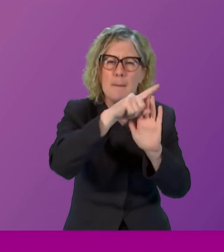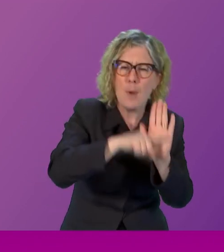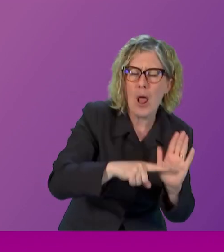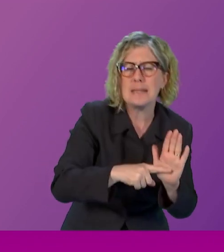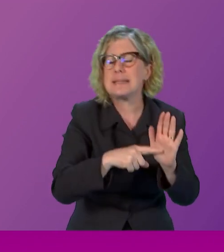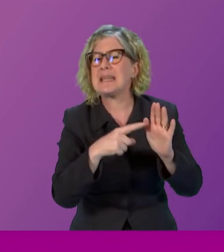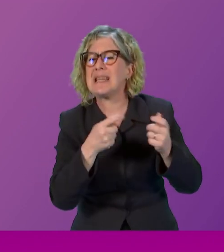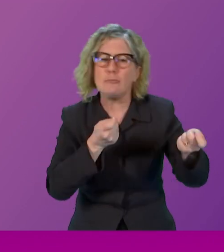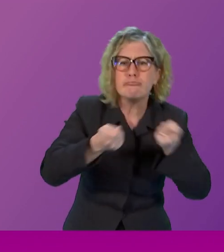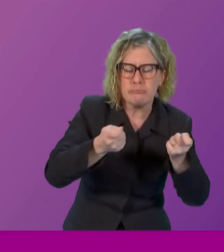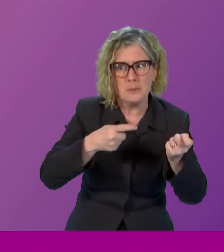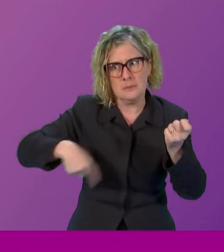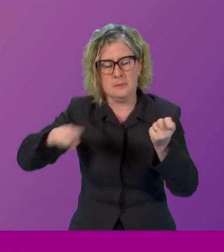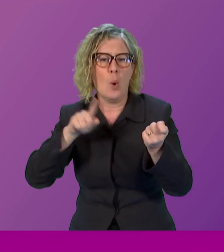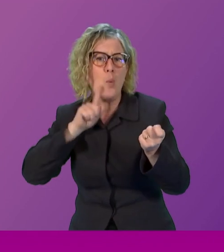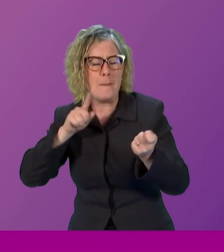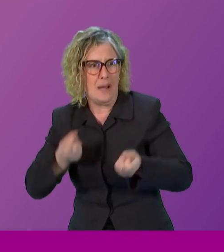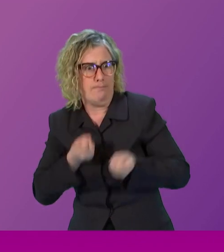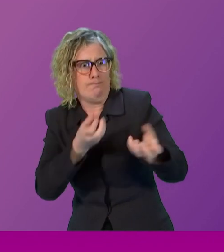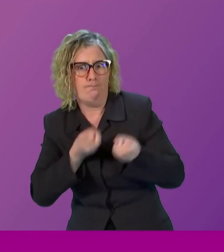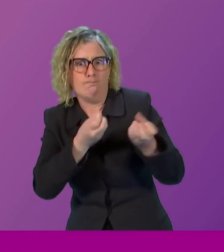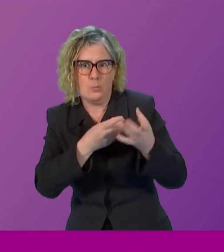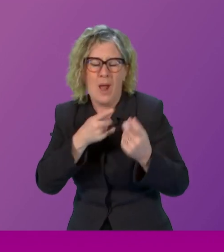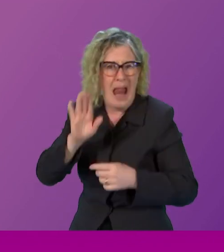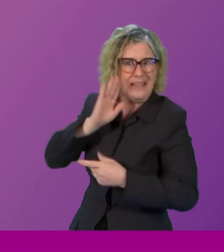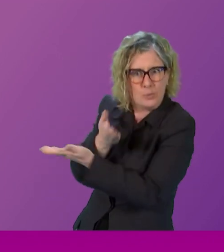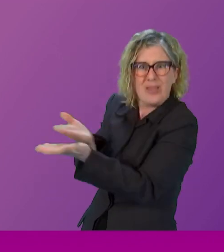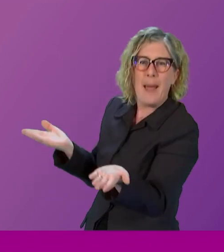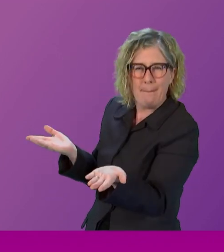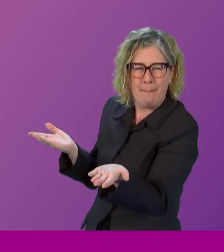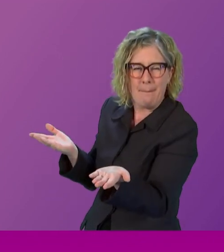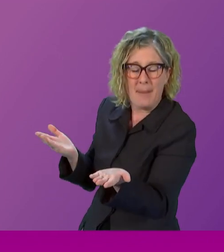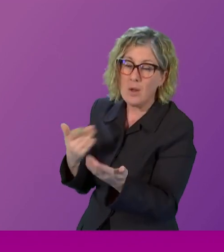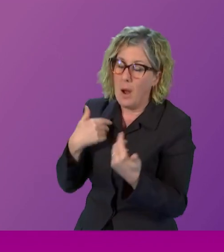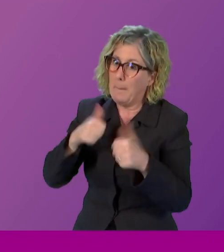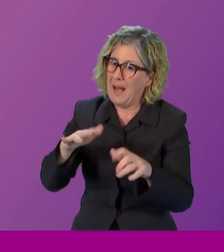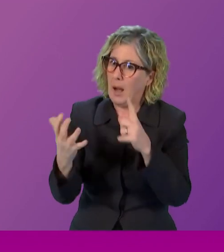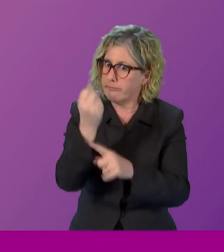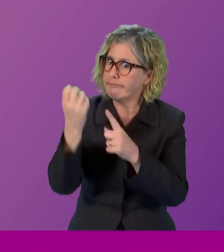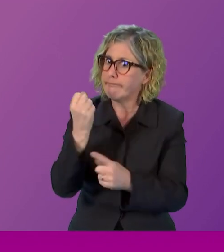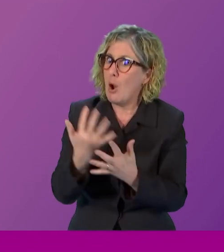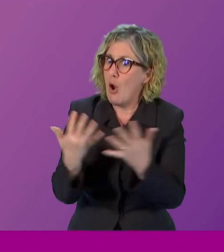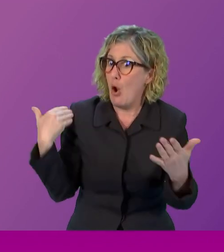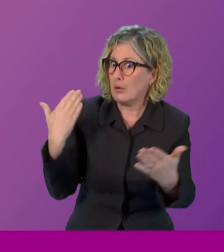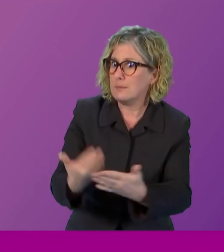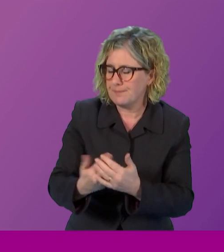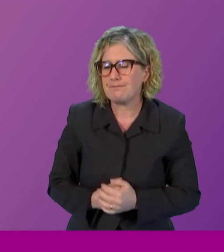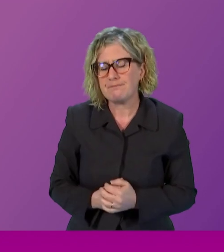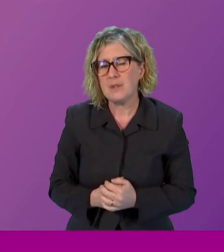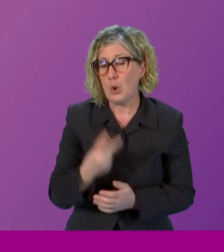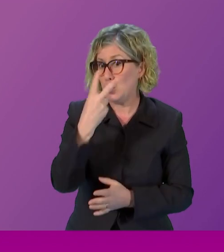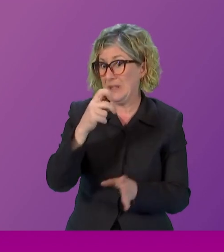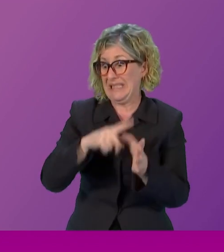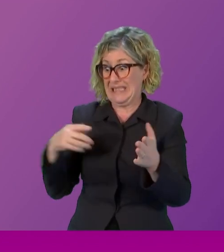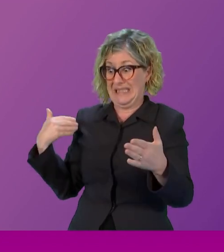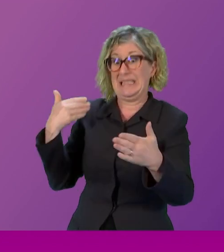in meeting that objective. And during these past two decades of the Scottish Women's Convention, for